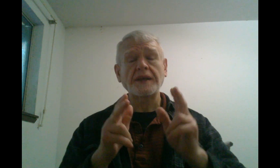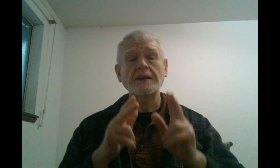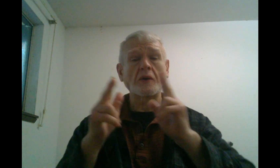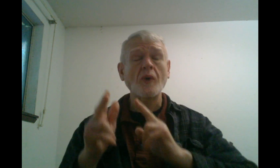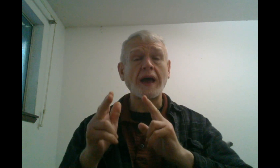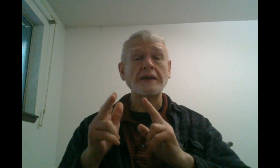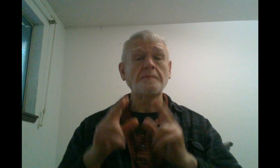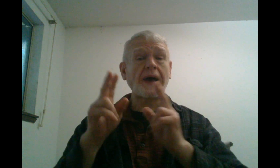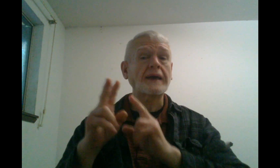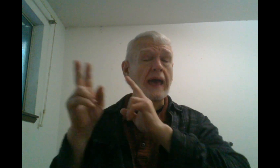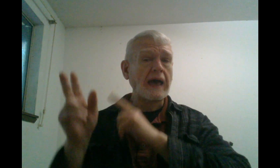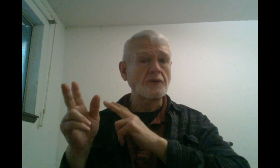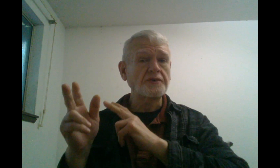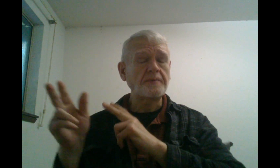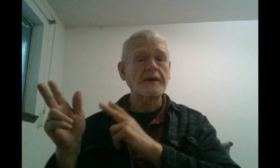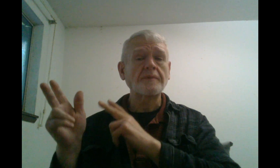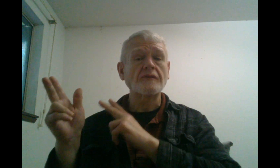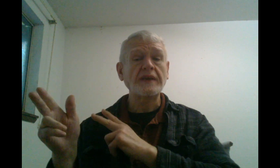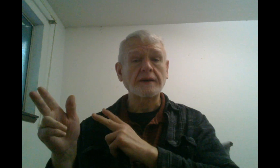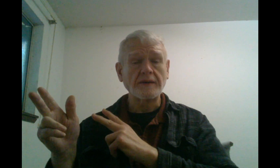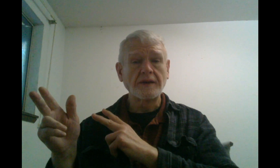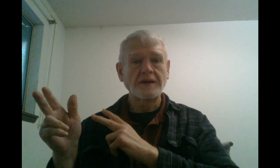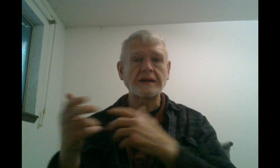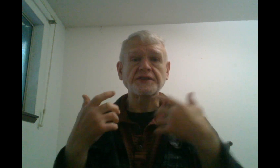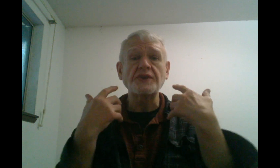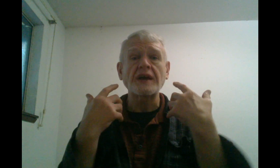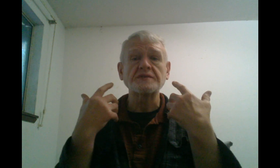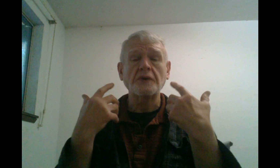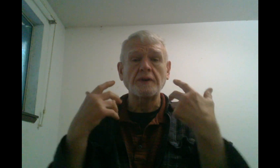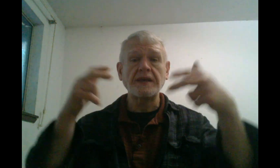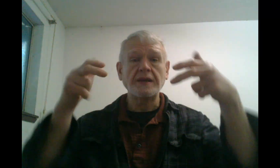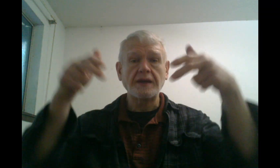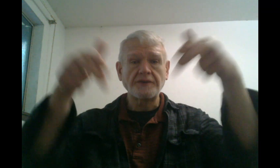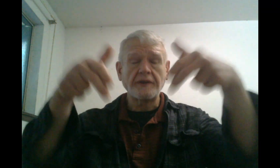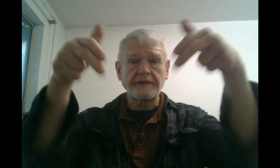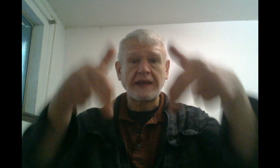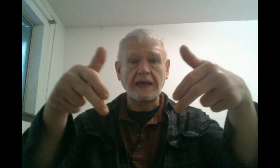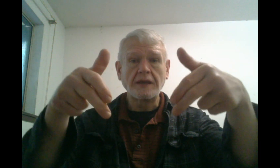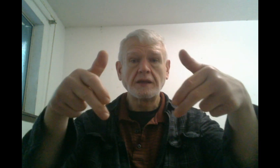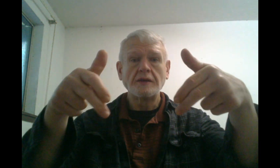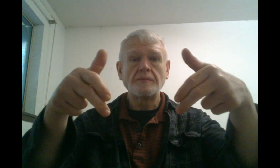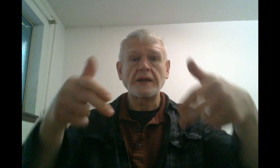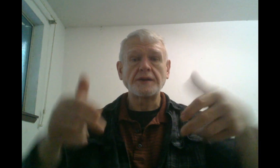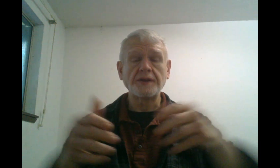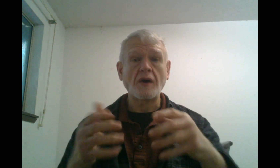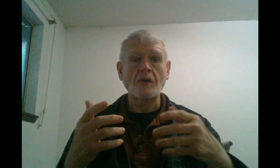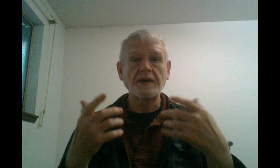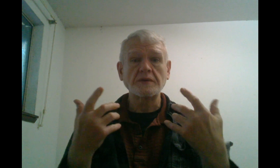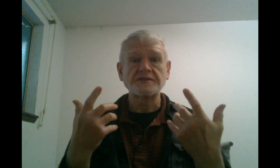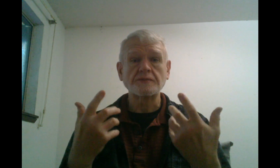to get a ride back out to pick up her vehicle. Now, she thought I was going to be until today, but no, it was